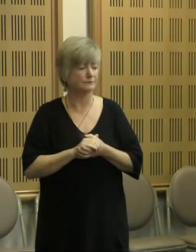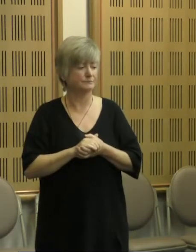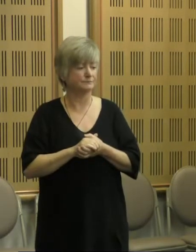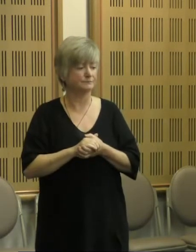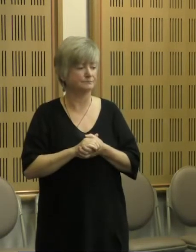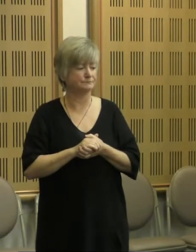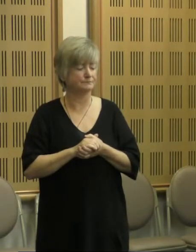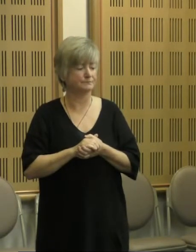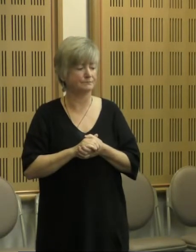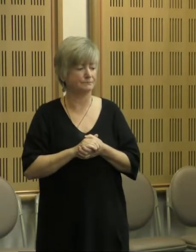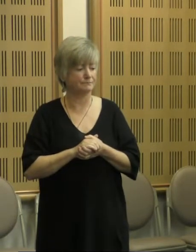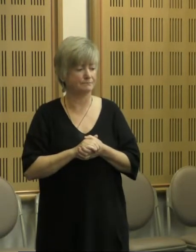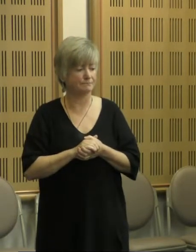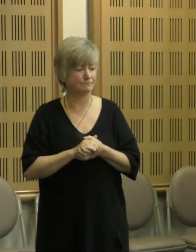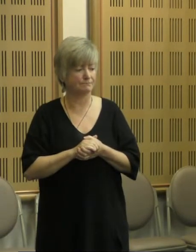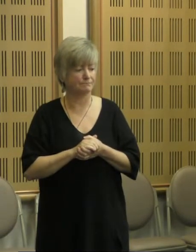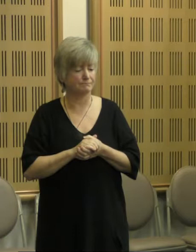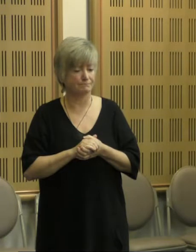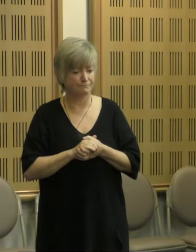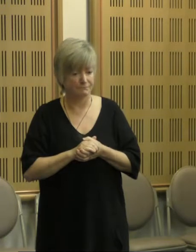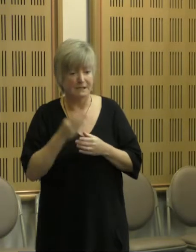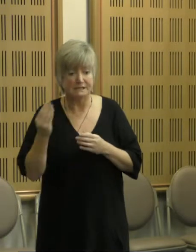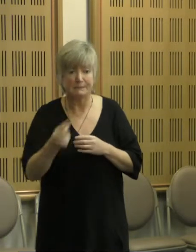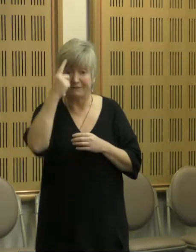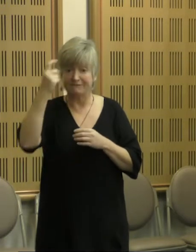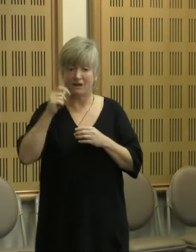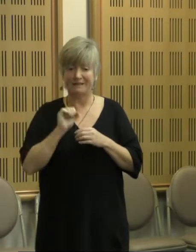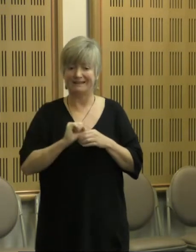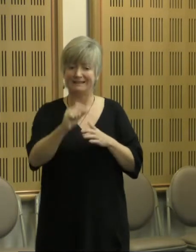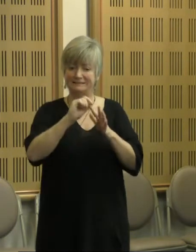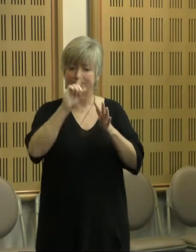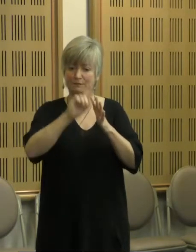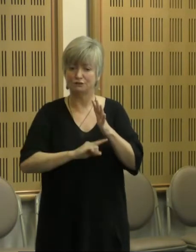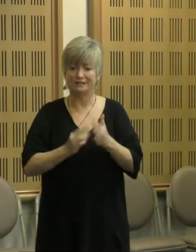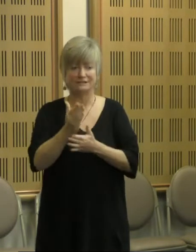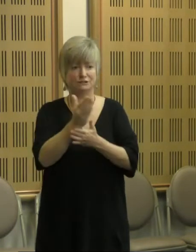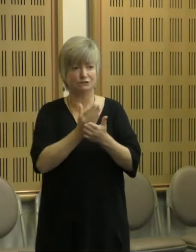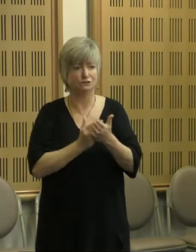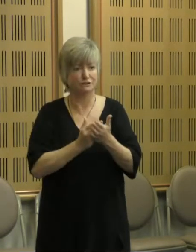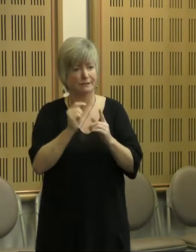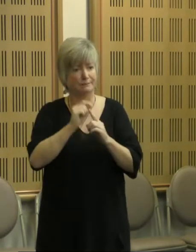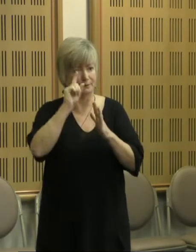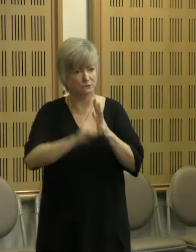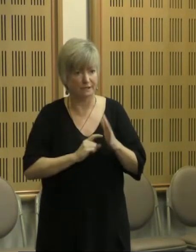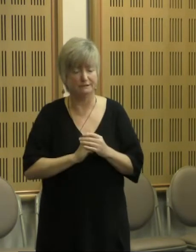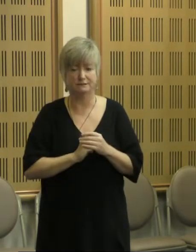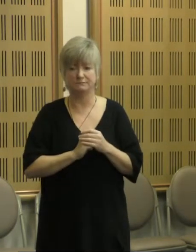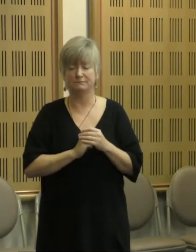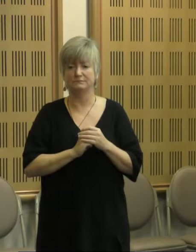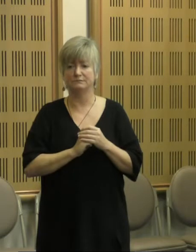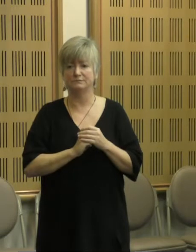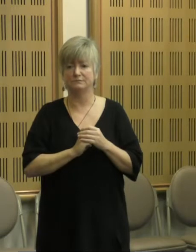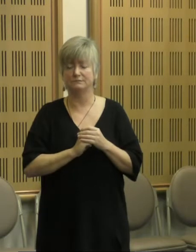realised was that this project had to be a shared capacity building project, and that the learnings,